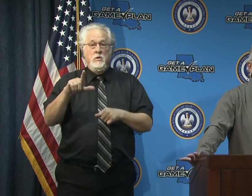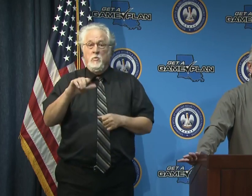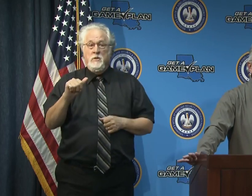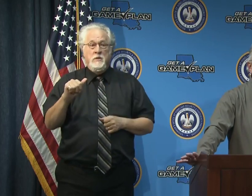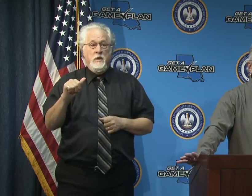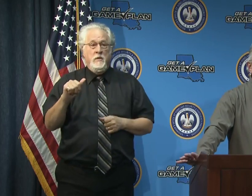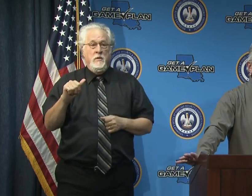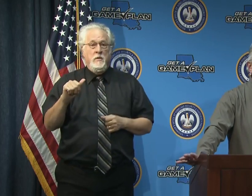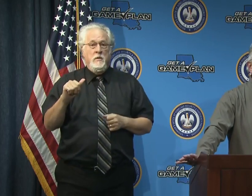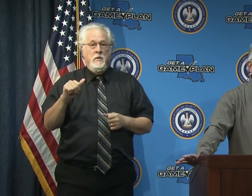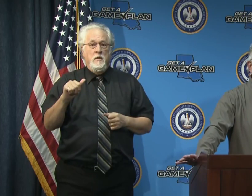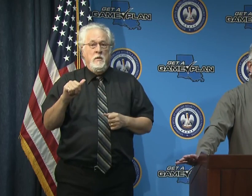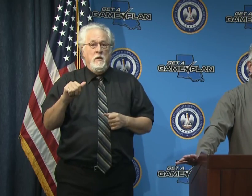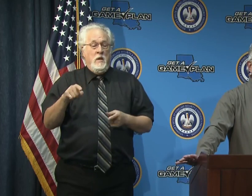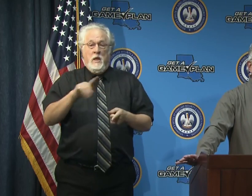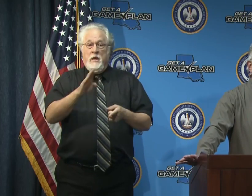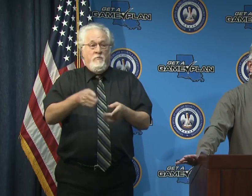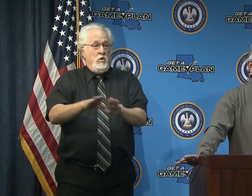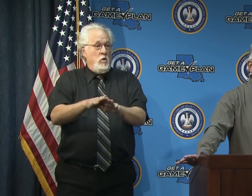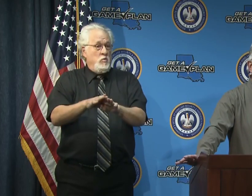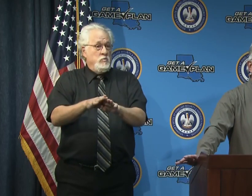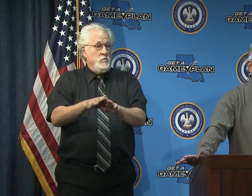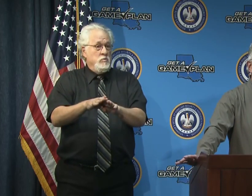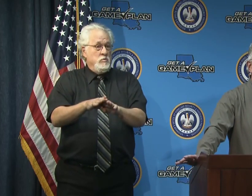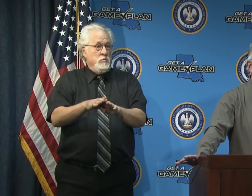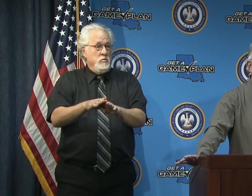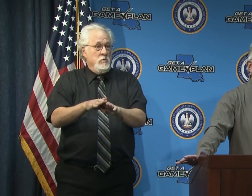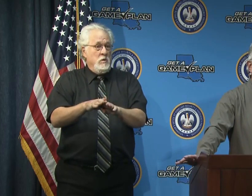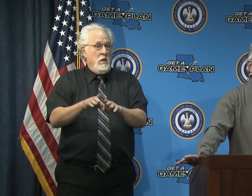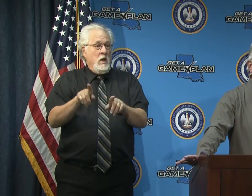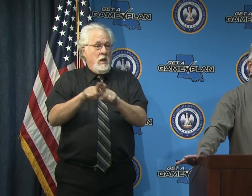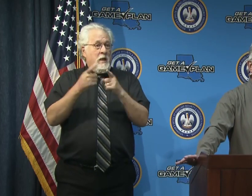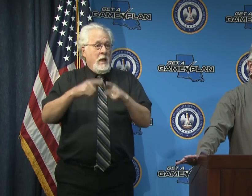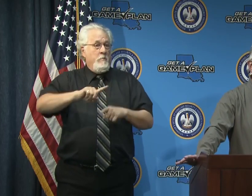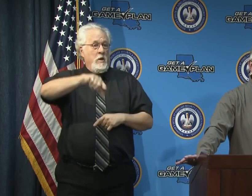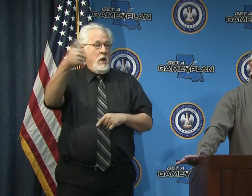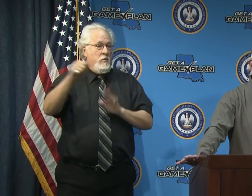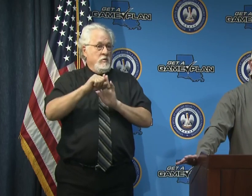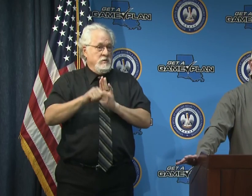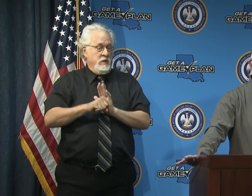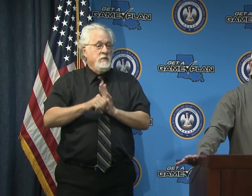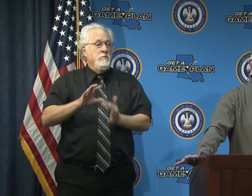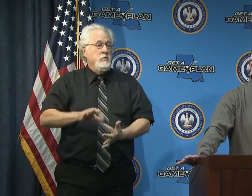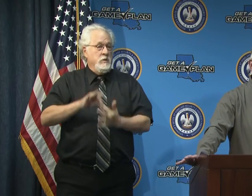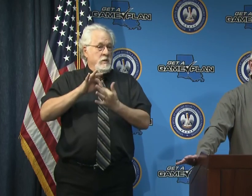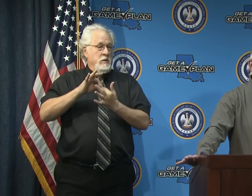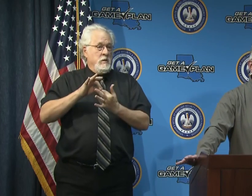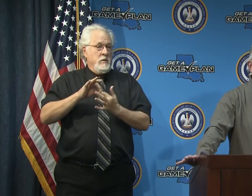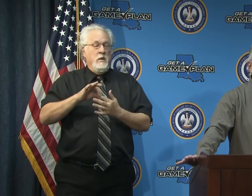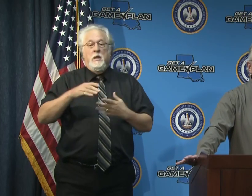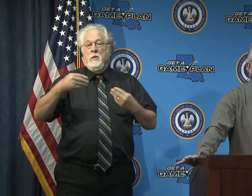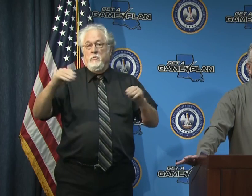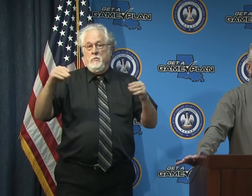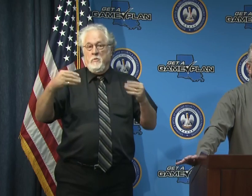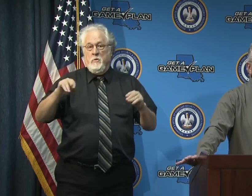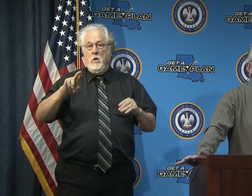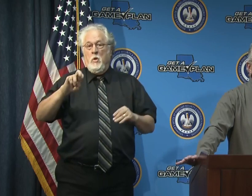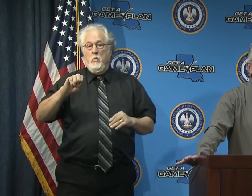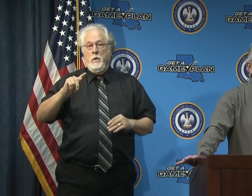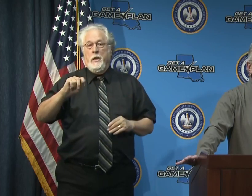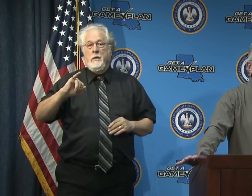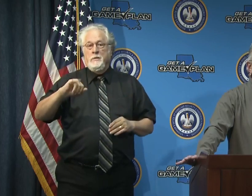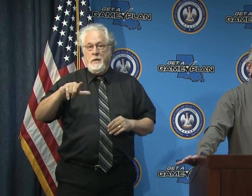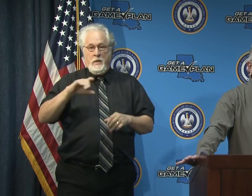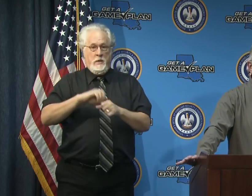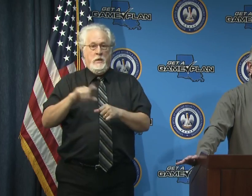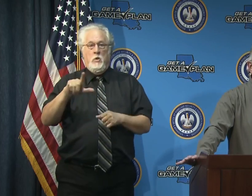that were never closed unlike happened in other states particularly in retail across the